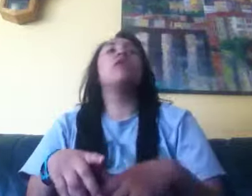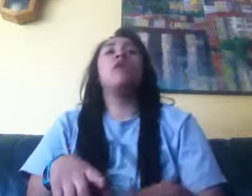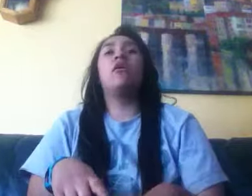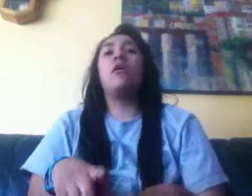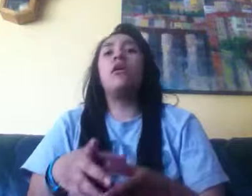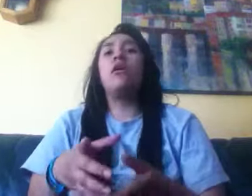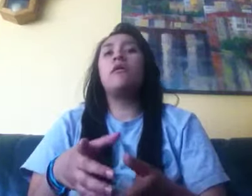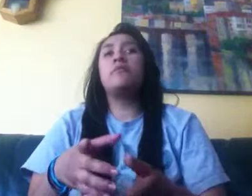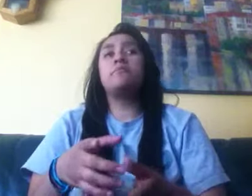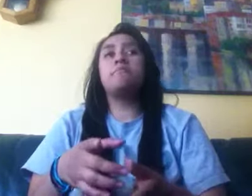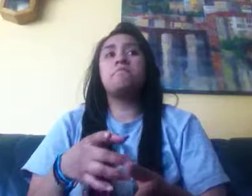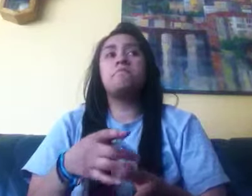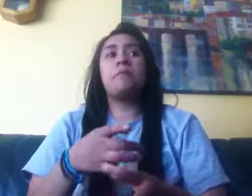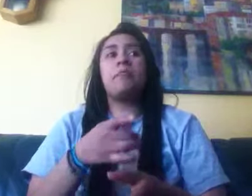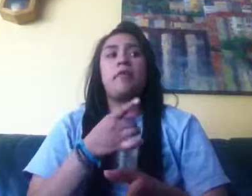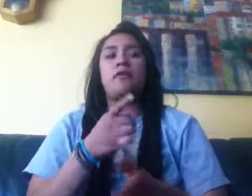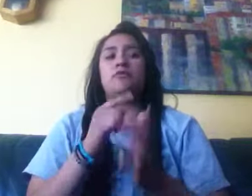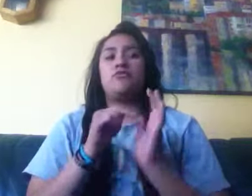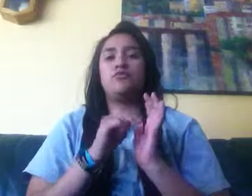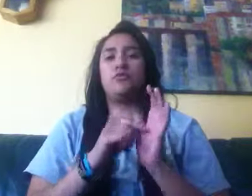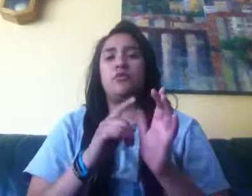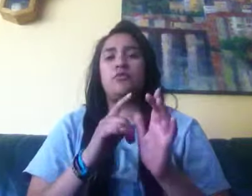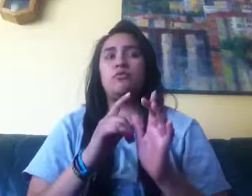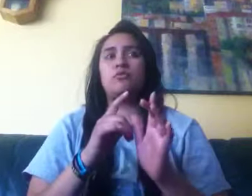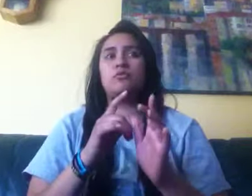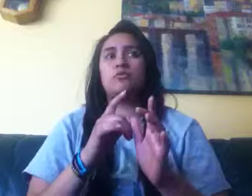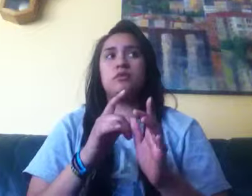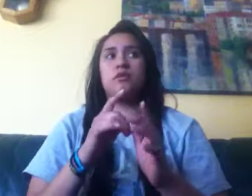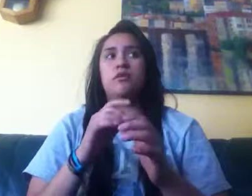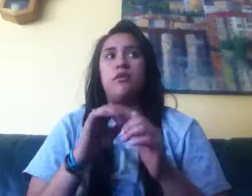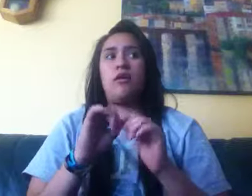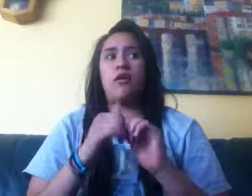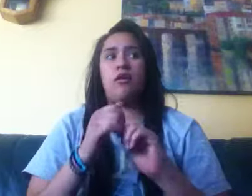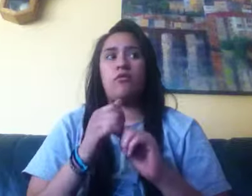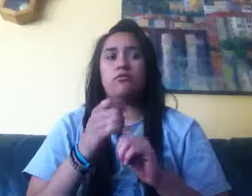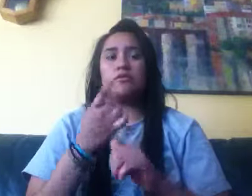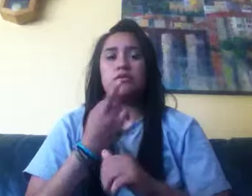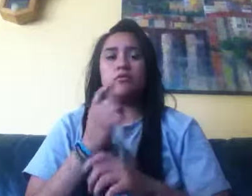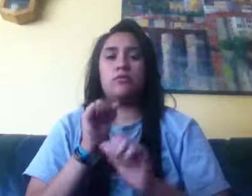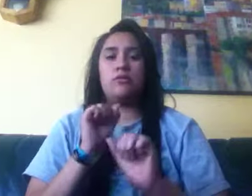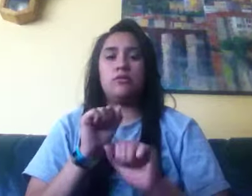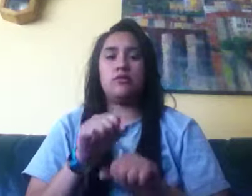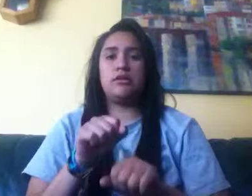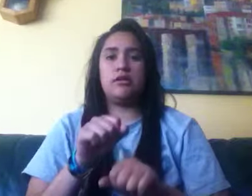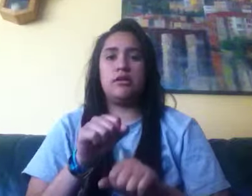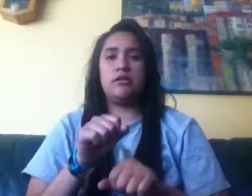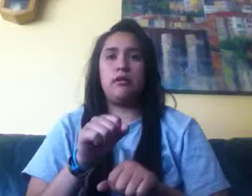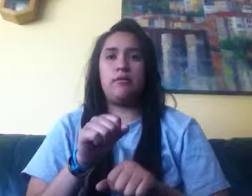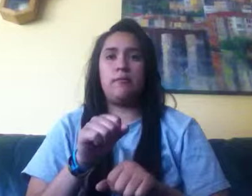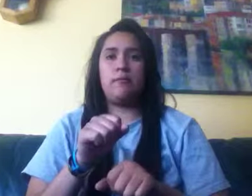Of course, that will not help her anymore. In fact, this whole thing has ruined me for helping anyone ever again.